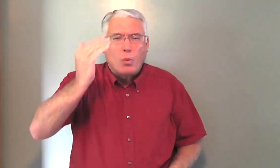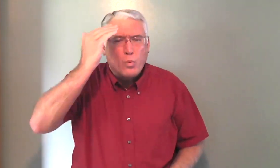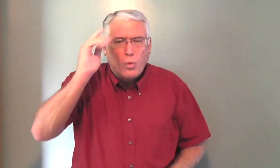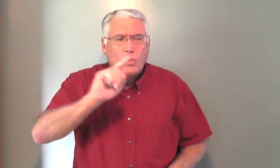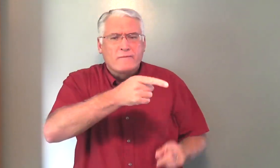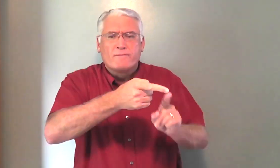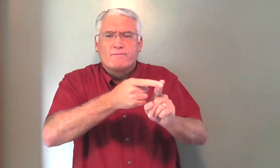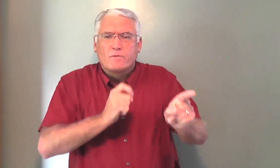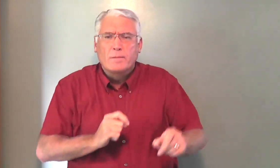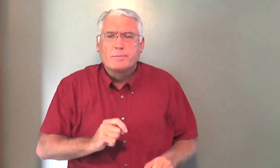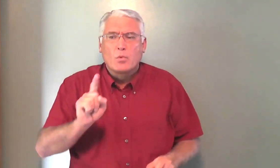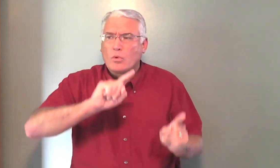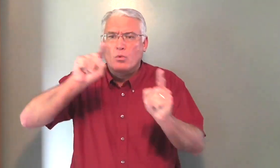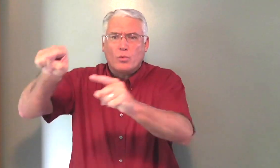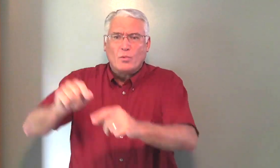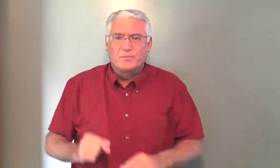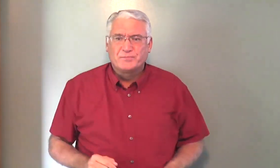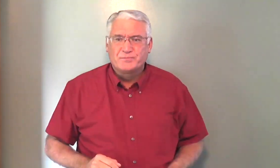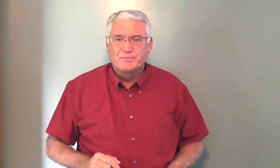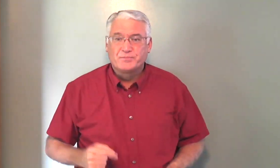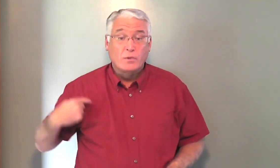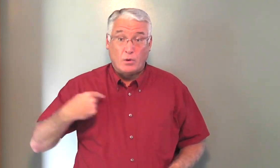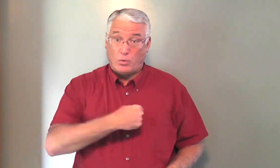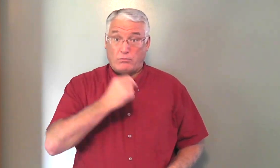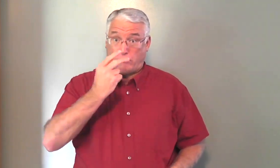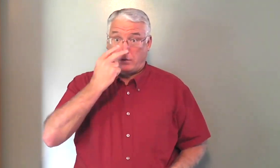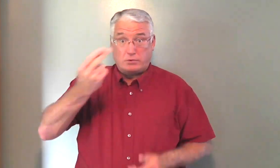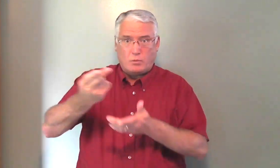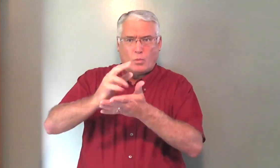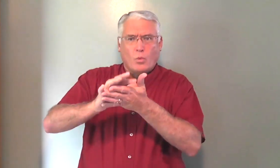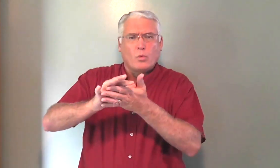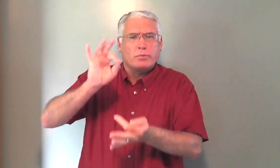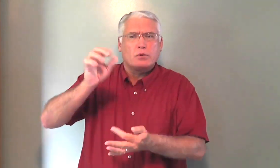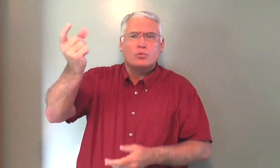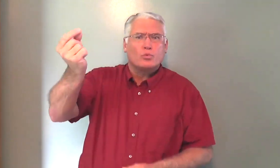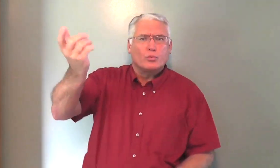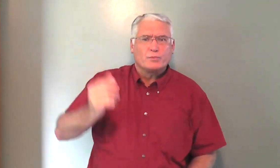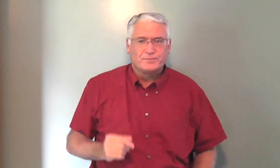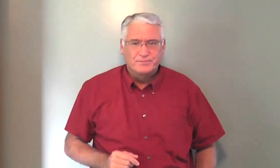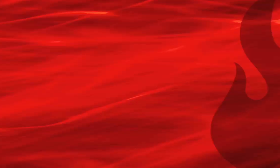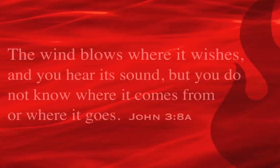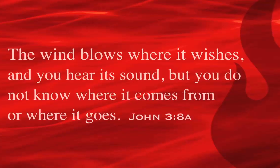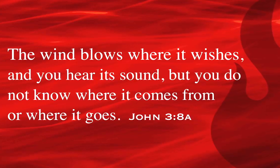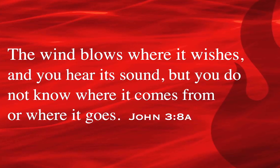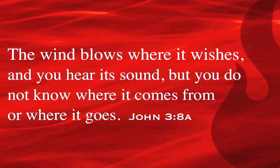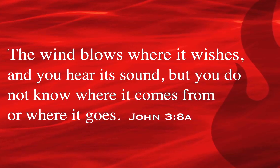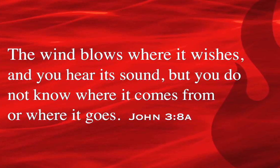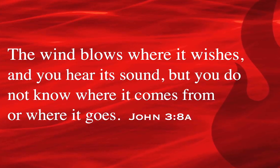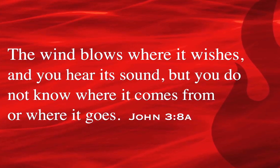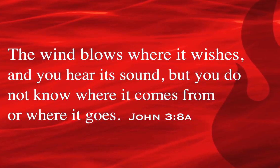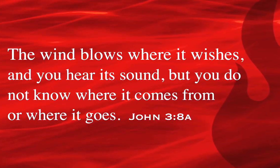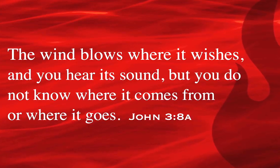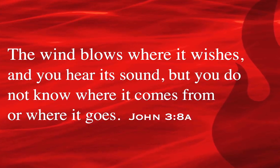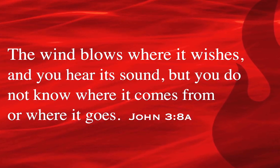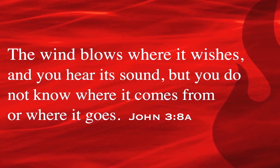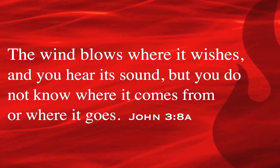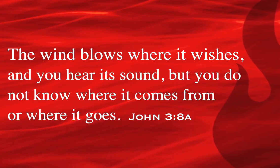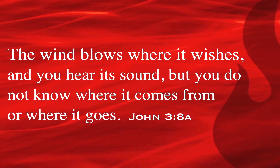But you don't know where it comes from or where it's going. It's the Holy Spirit, too. The wind blows where it wishes, and you hear its